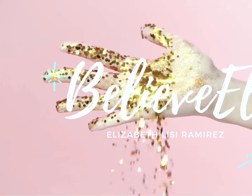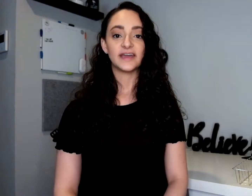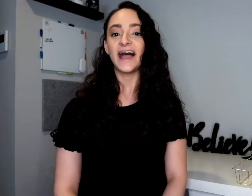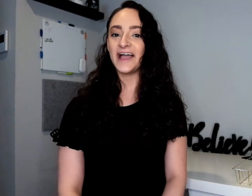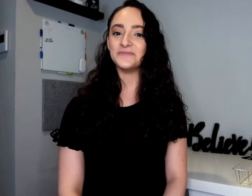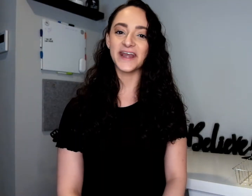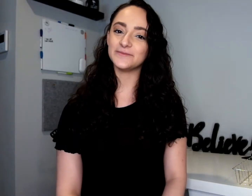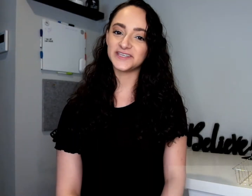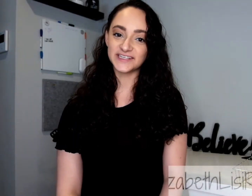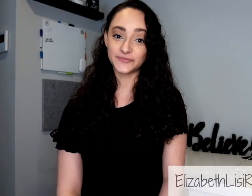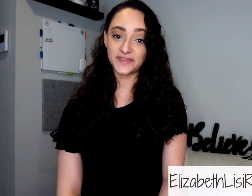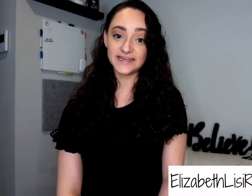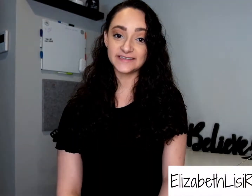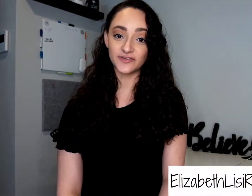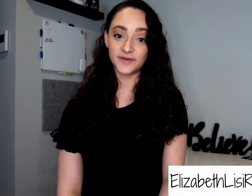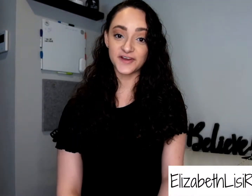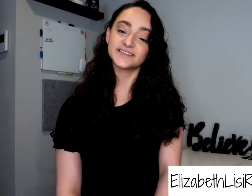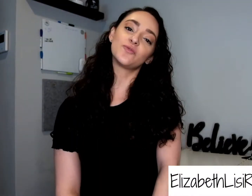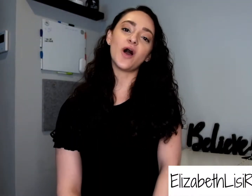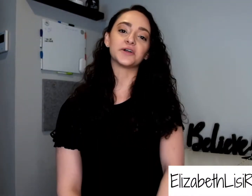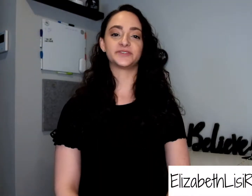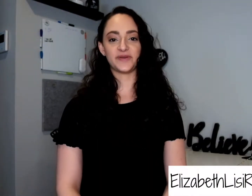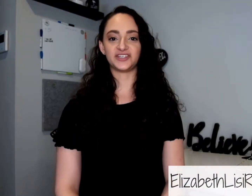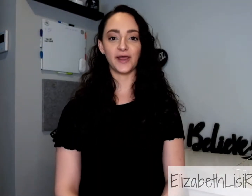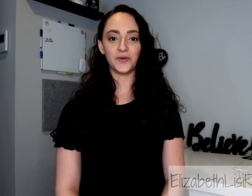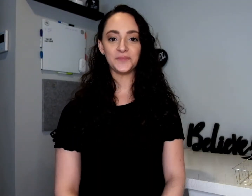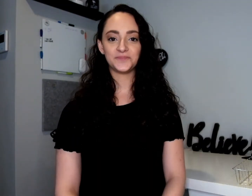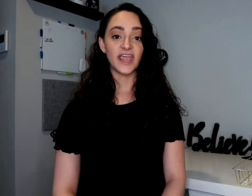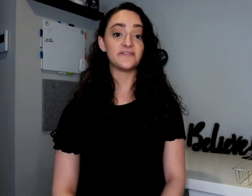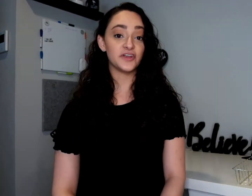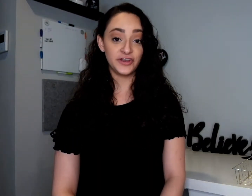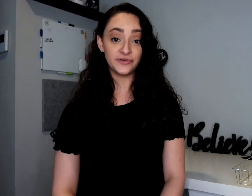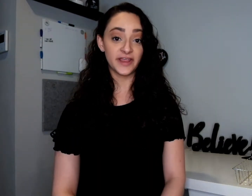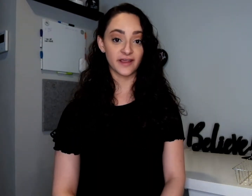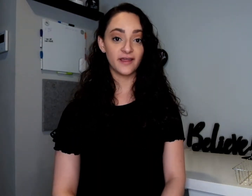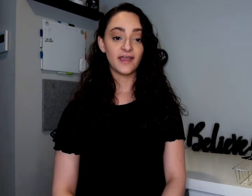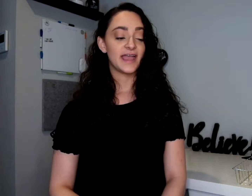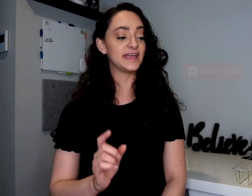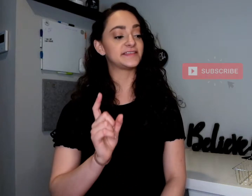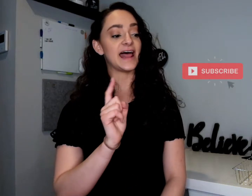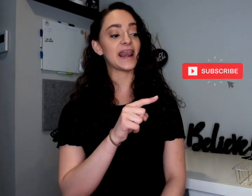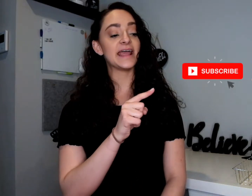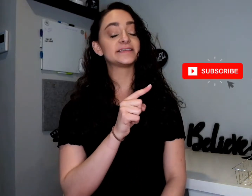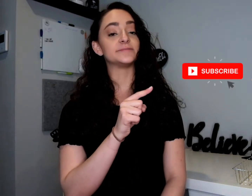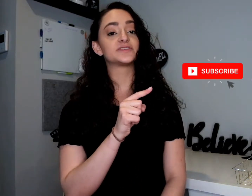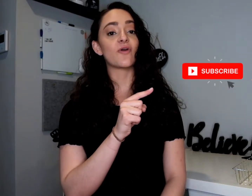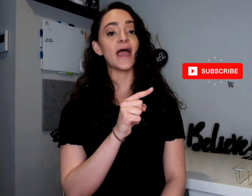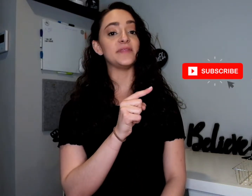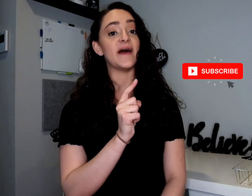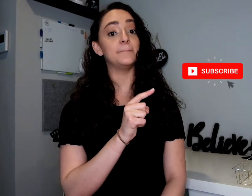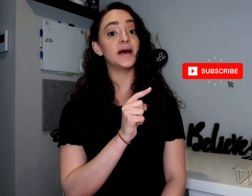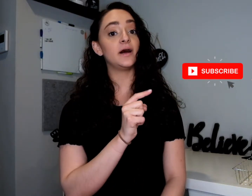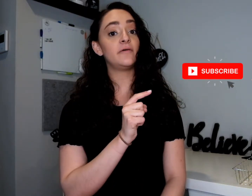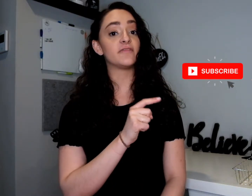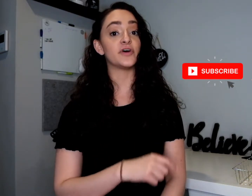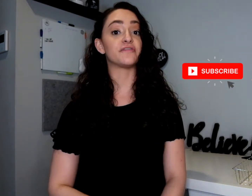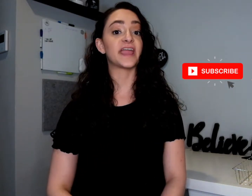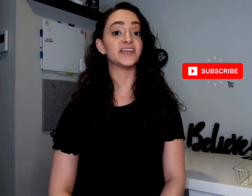Hi, my name is Elizabeth Lisi Ramirez and welcome to my channel. If you're new here, hit that like, subscribe, and that bell for notifications